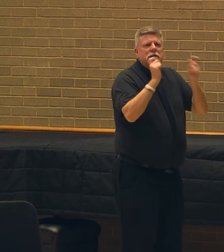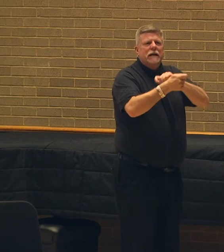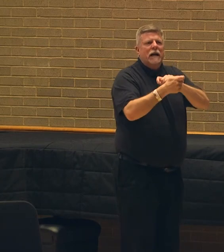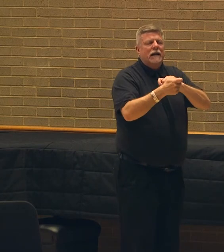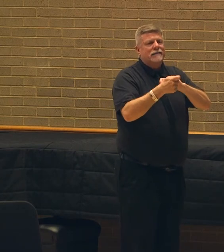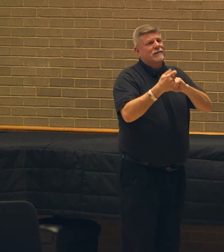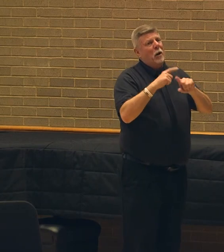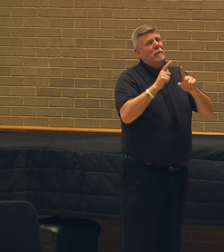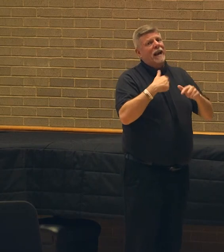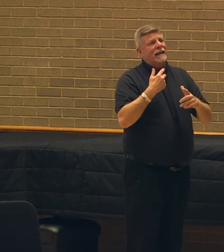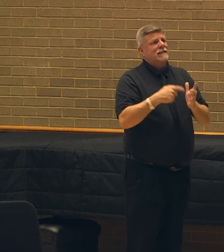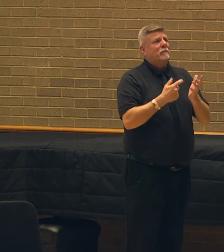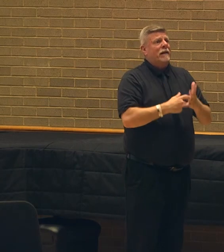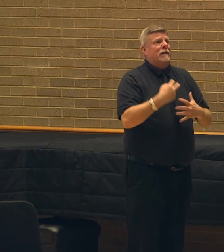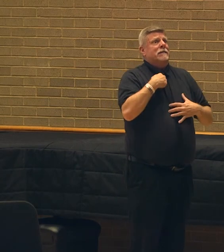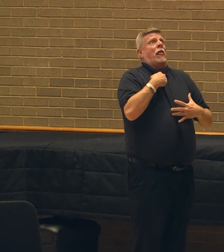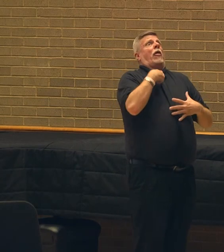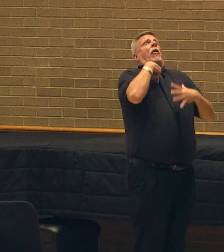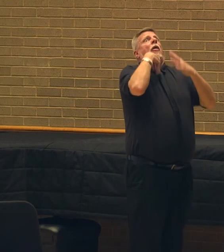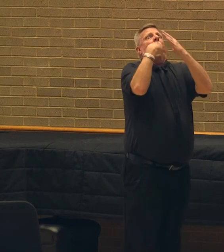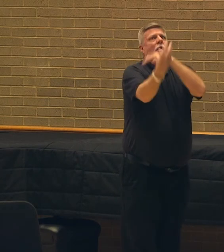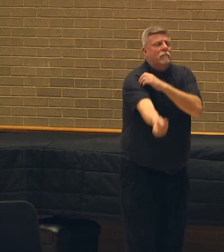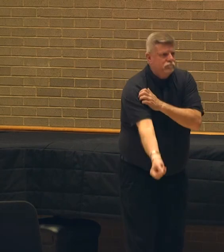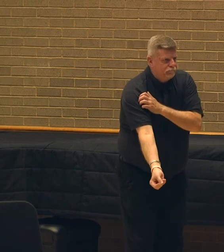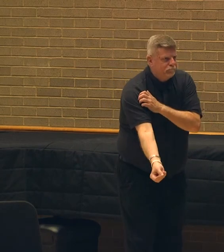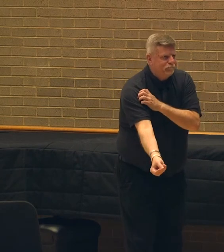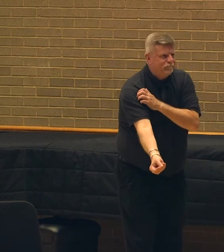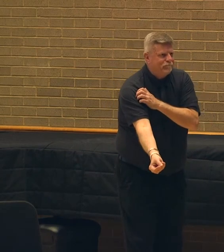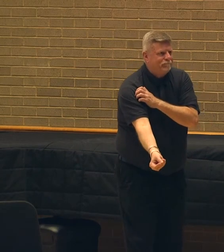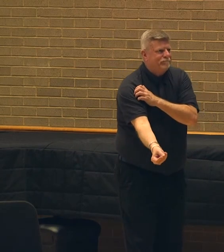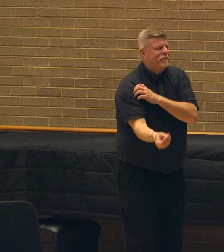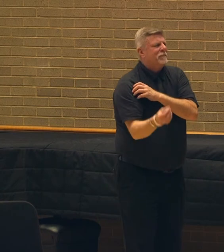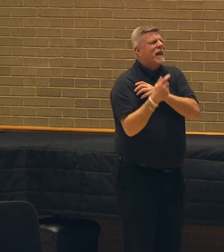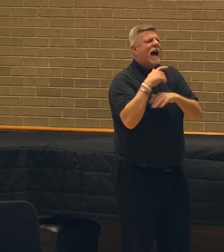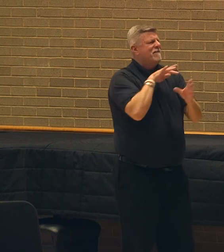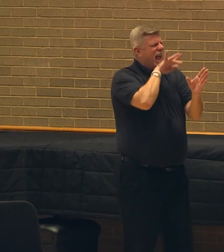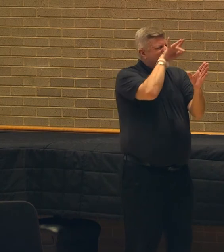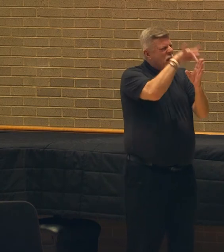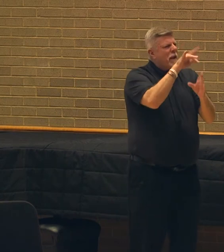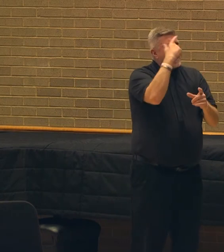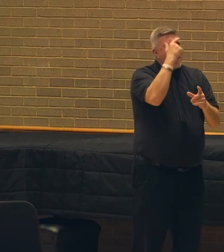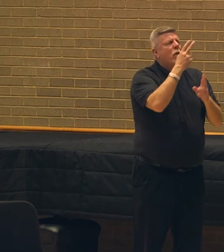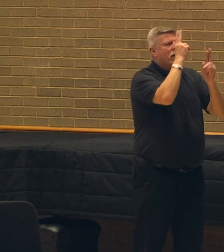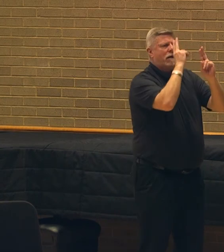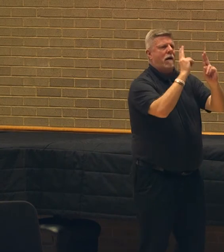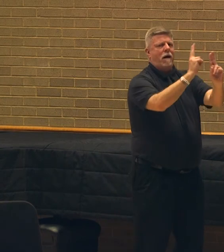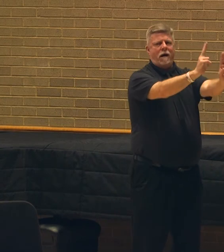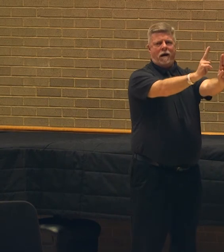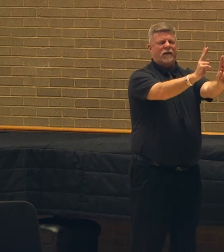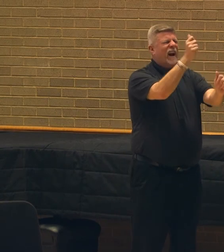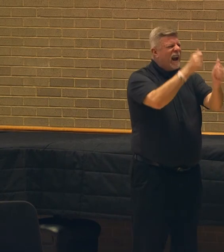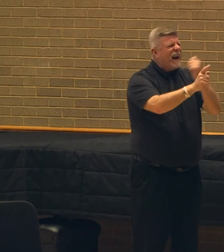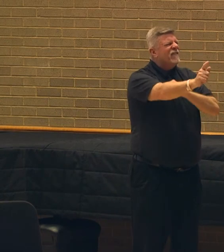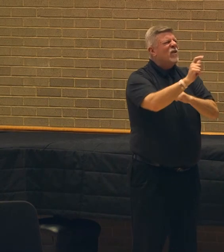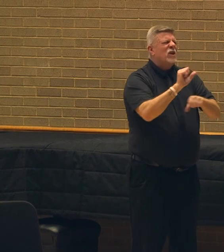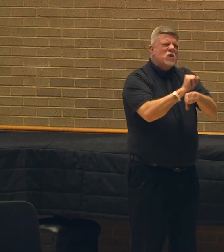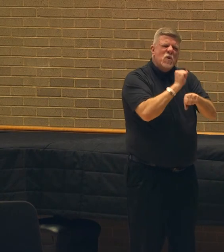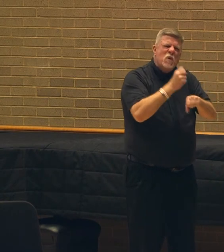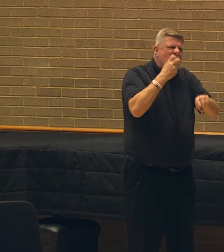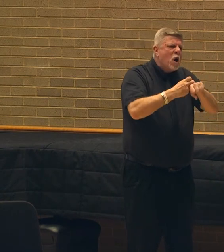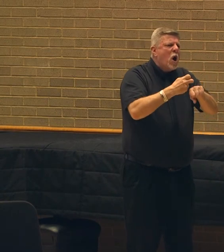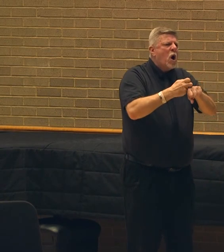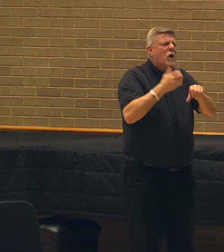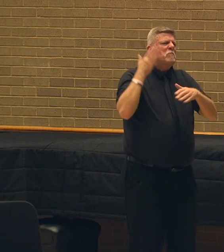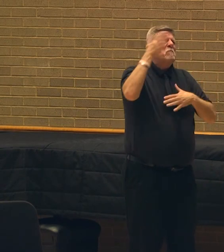swept up in them. I fly into the middle because I want to honor those who blazed trails before me, those I walk with